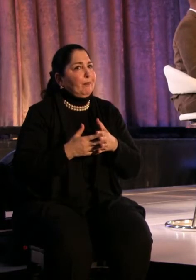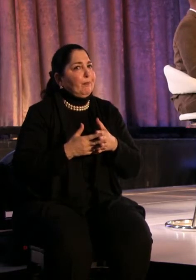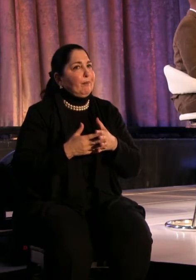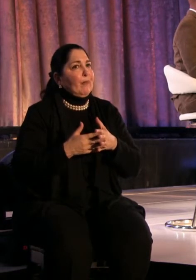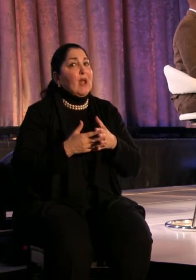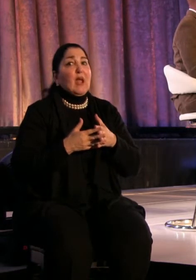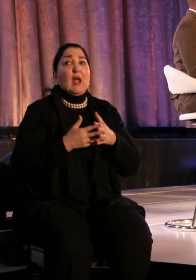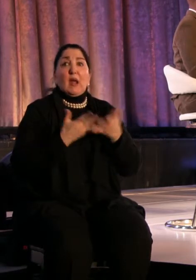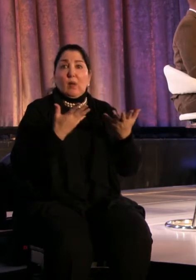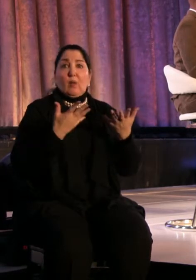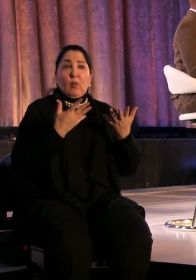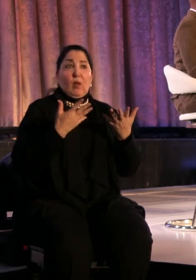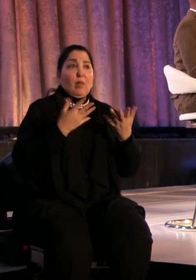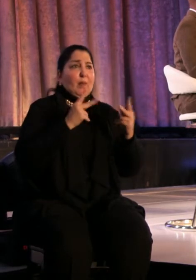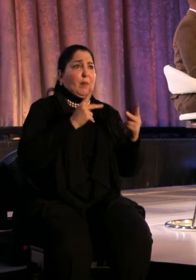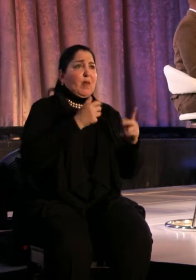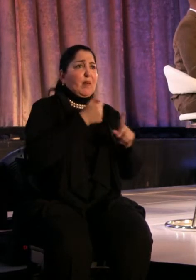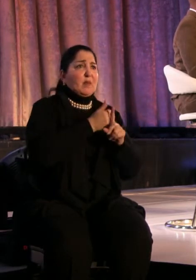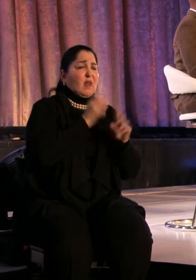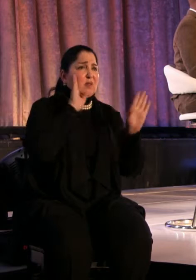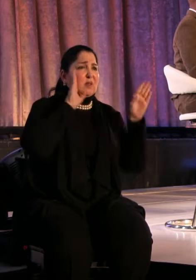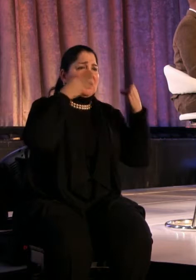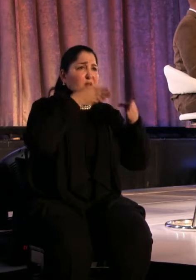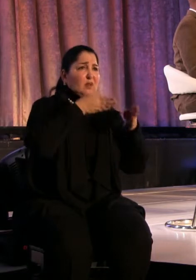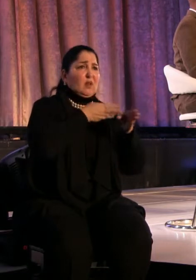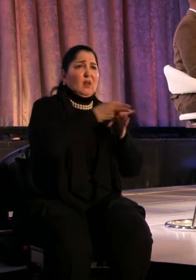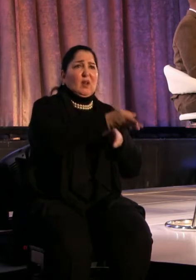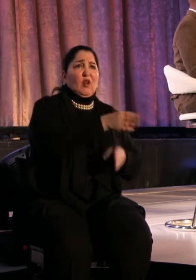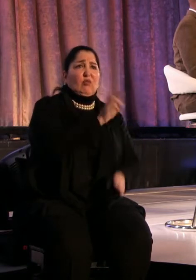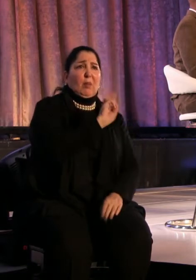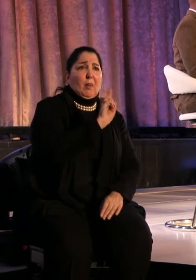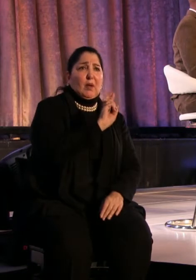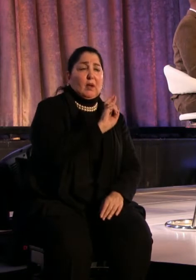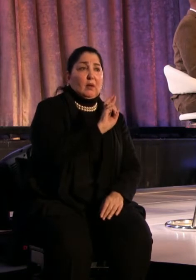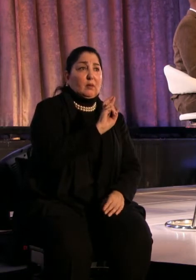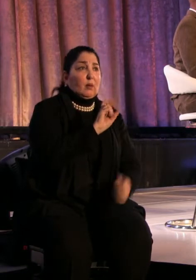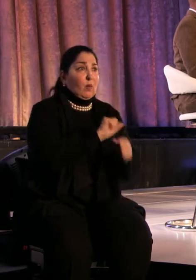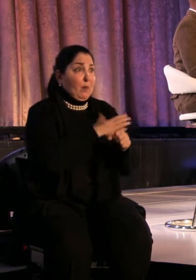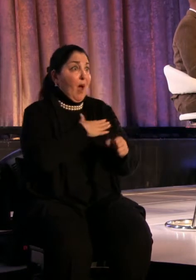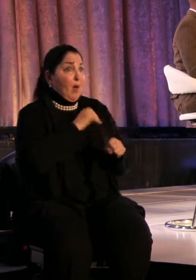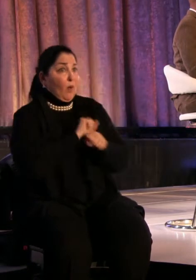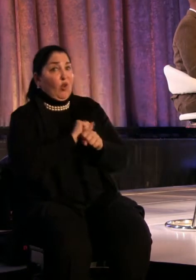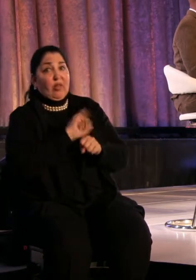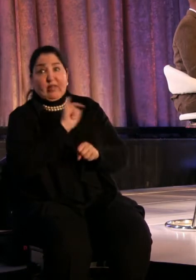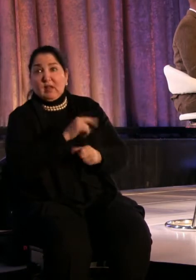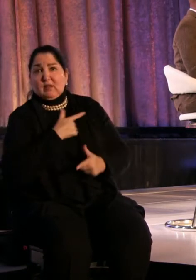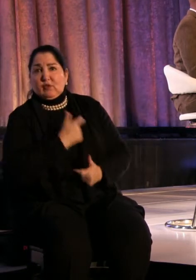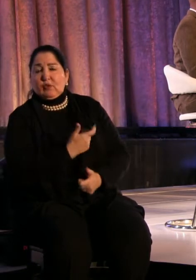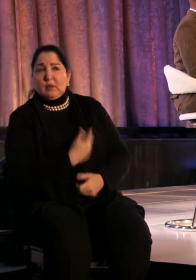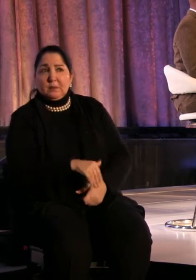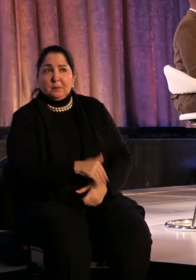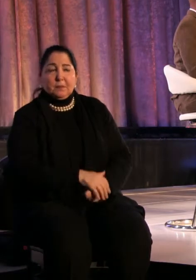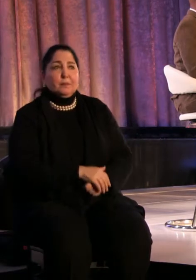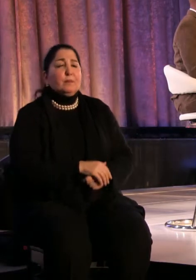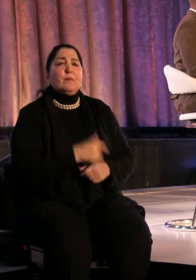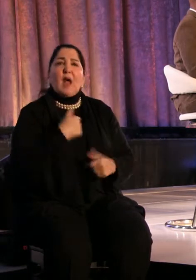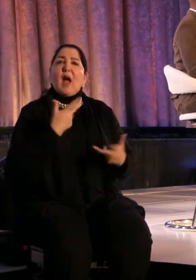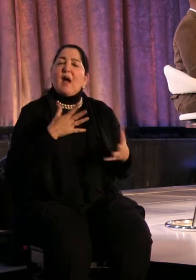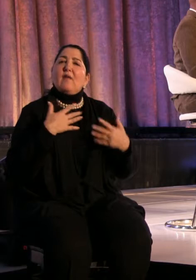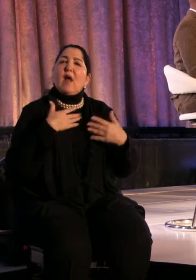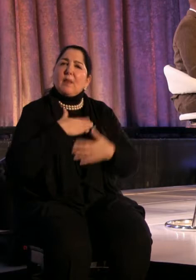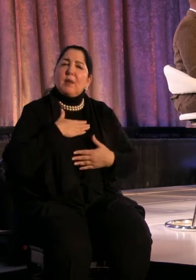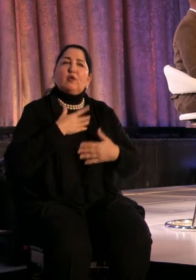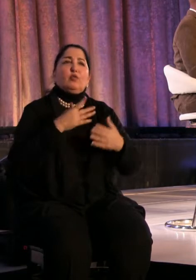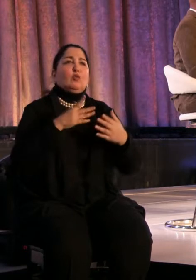Republicans. So, I mean, with my work, that's interesting, right? So it's... I've had the pleasure of meeting a lot of bold